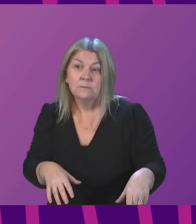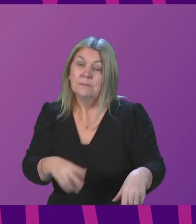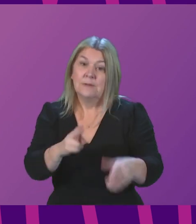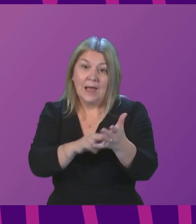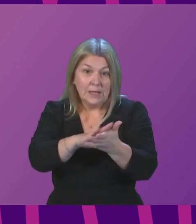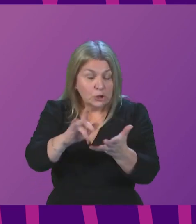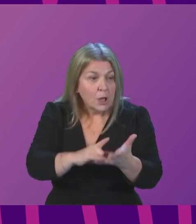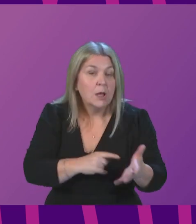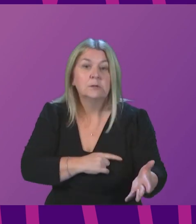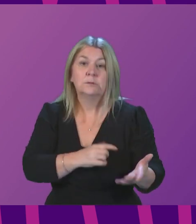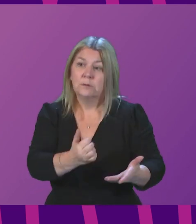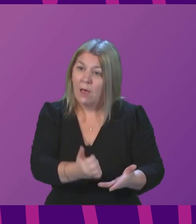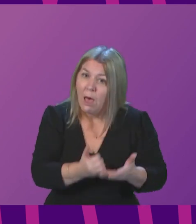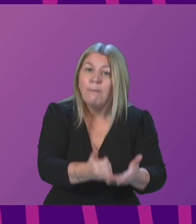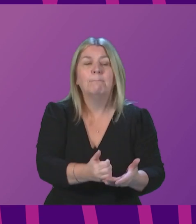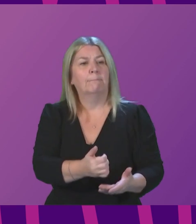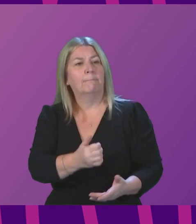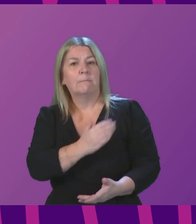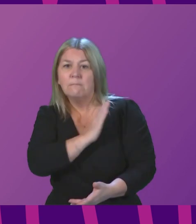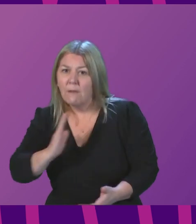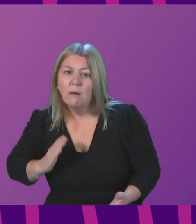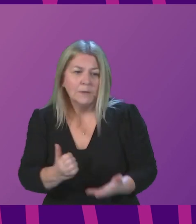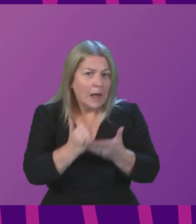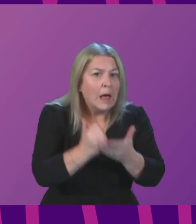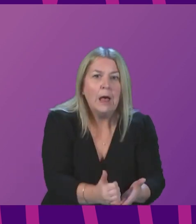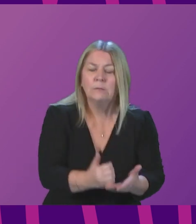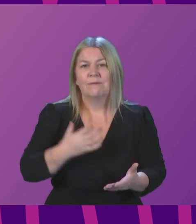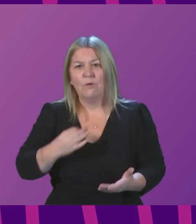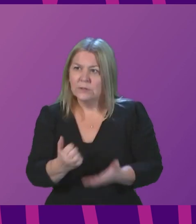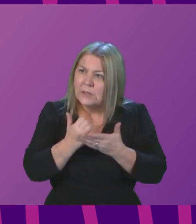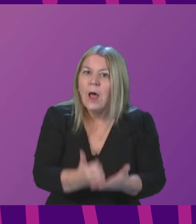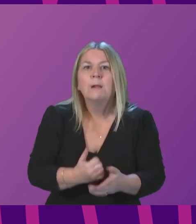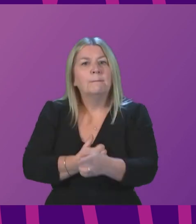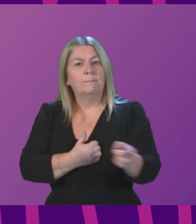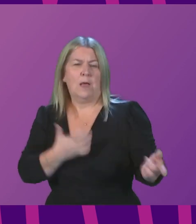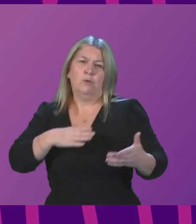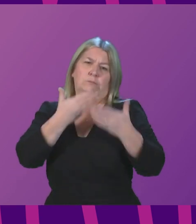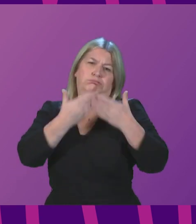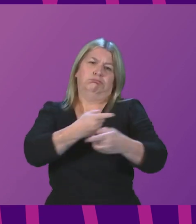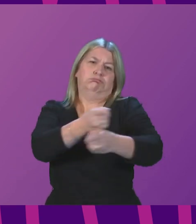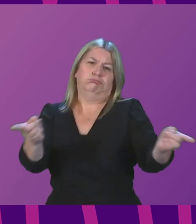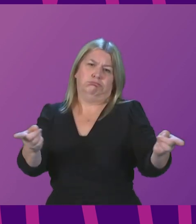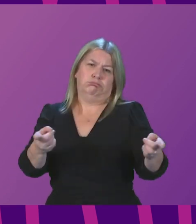armed forces and all our volunteers. And I want to thank you for making that happen.